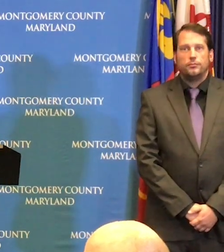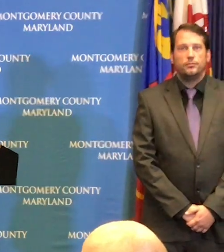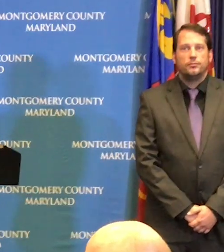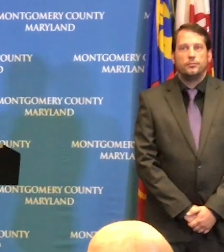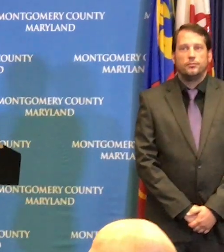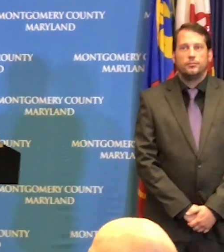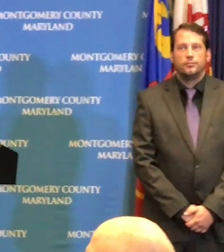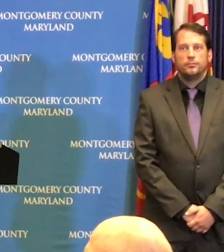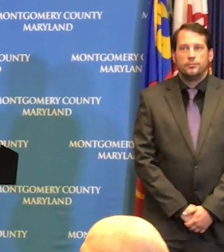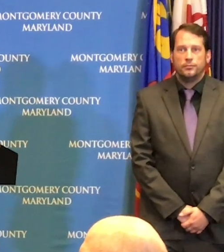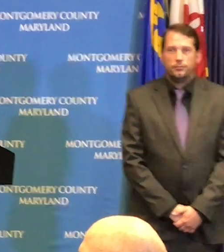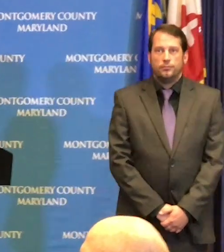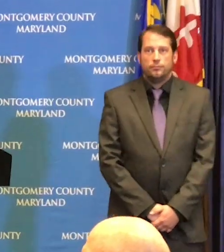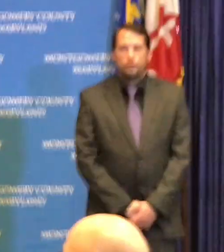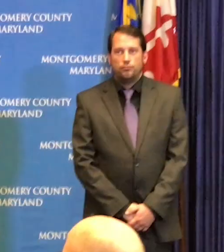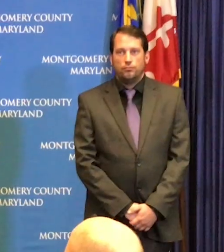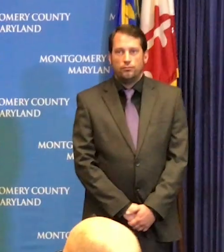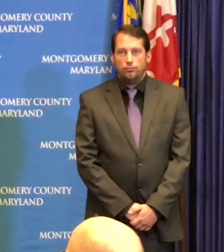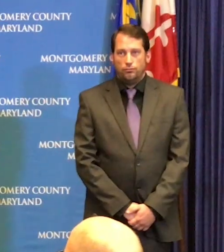Good afternoon everybody.